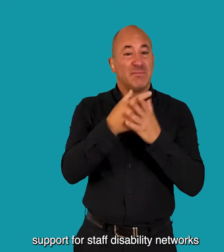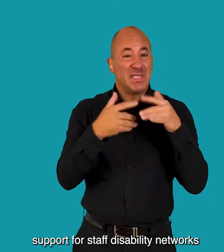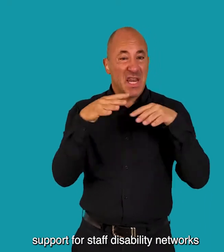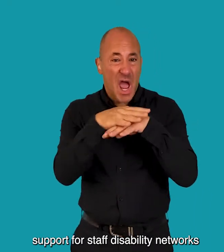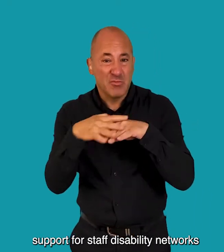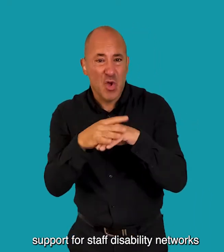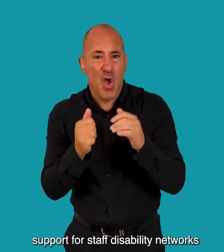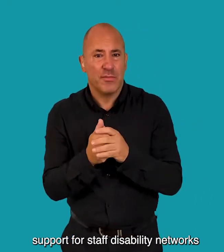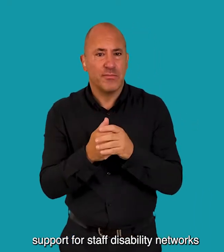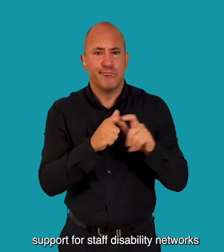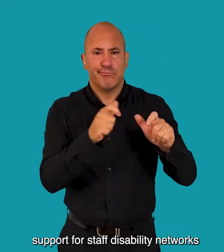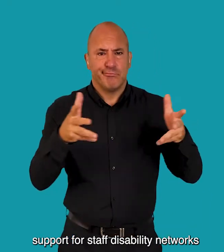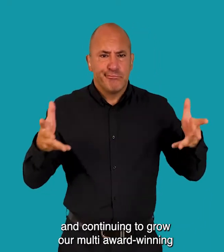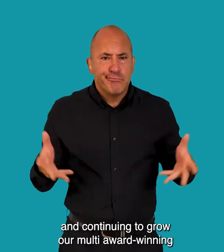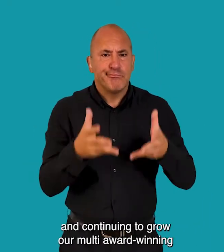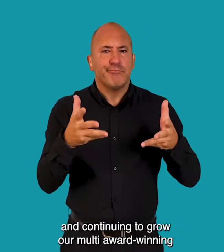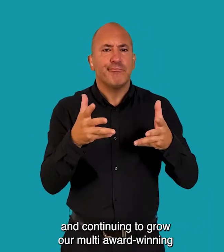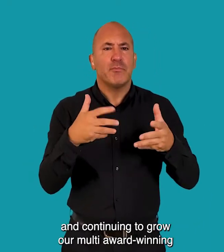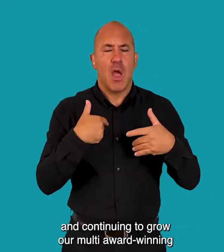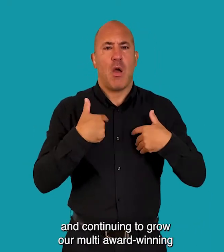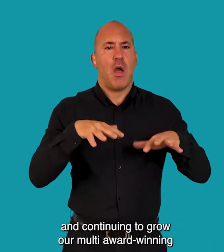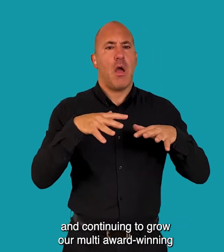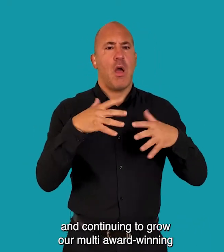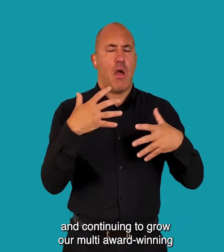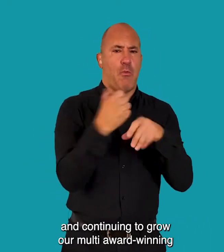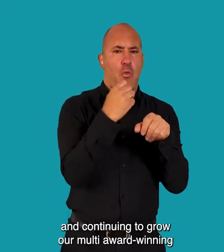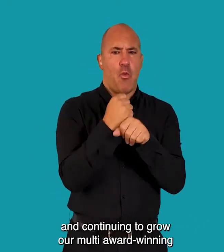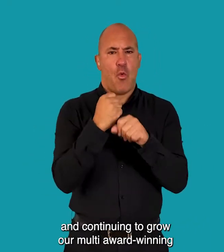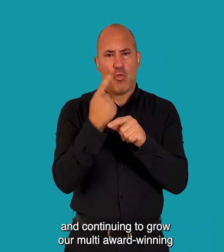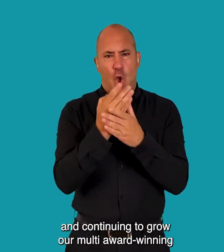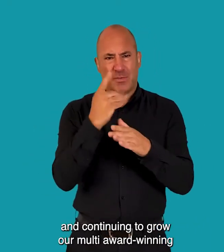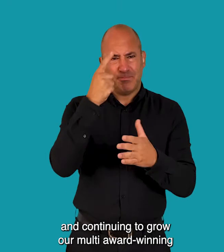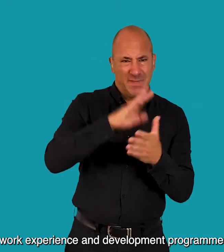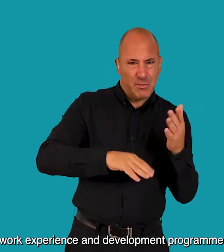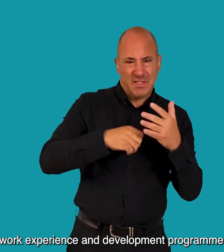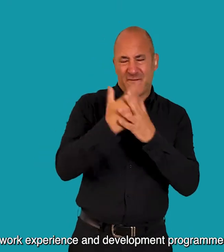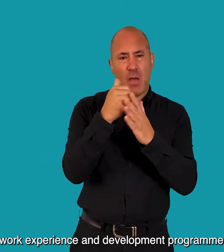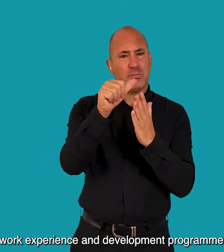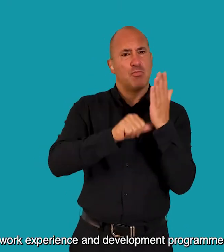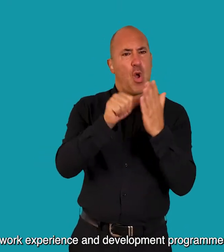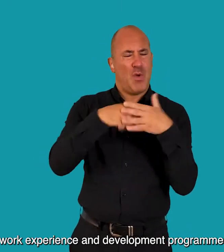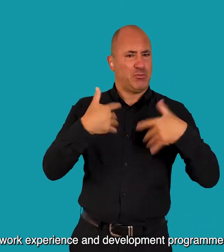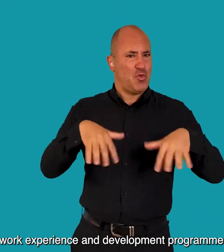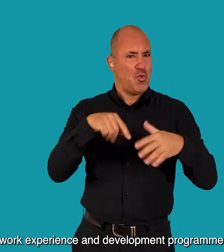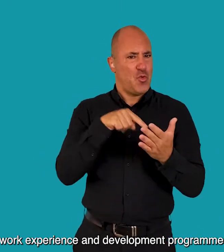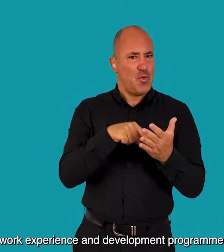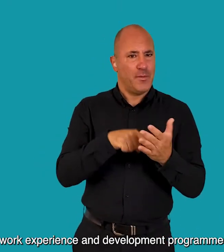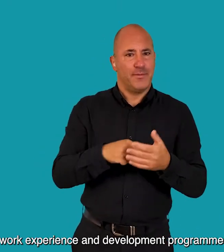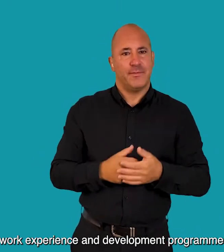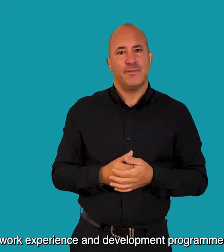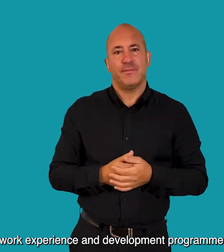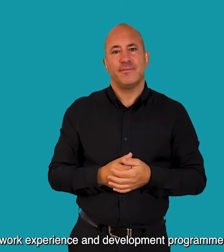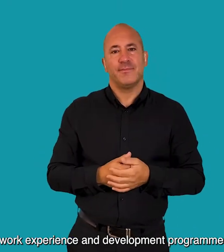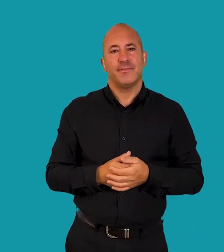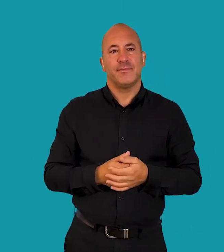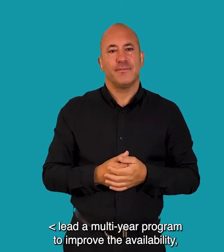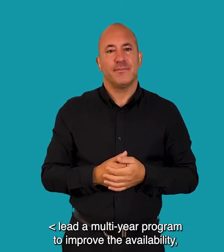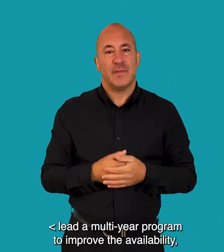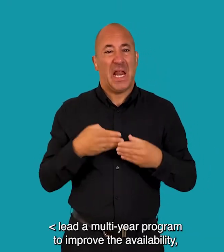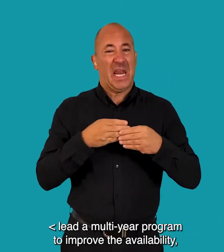disability networks And continuing to grow our multi-award winning work experience and development programmes